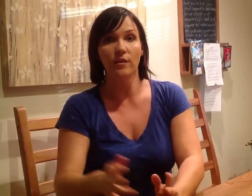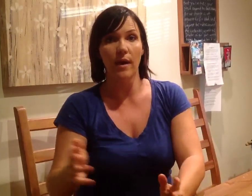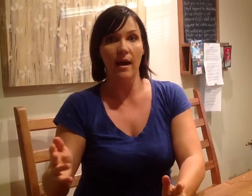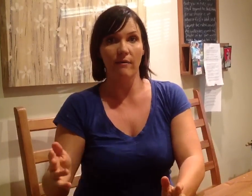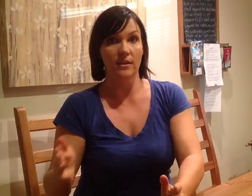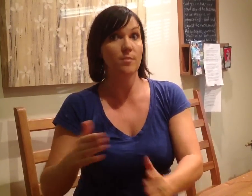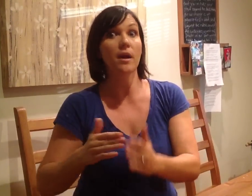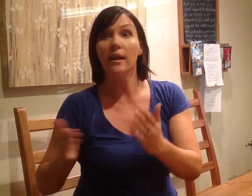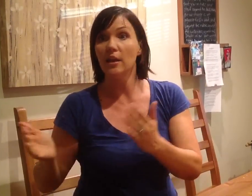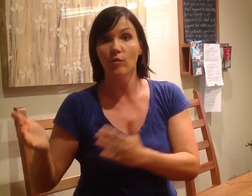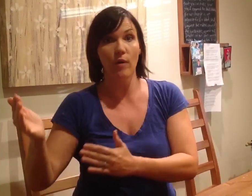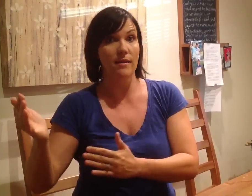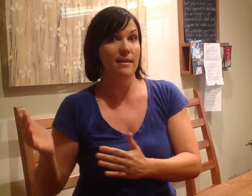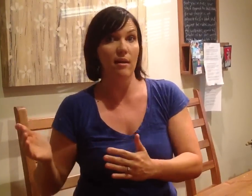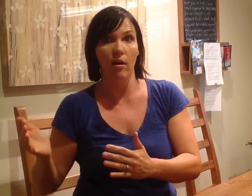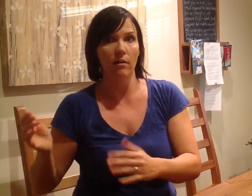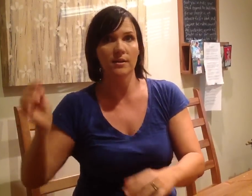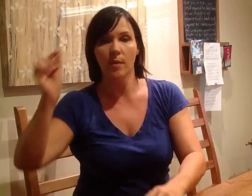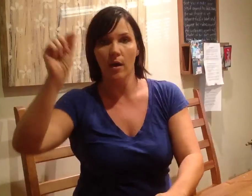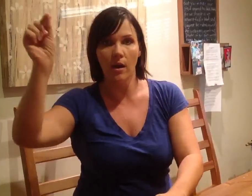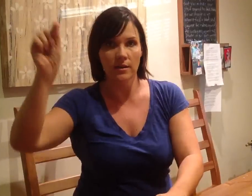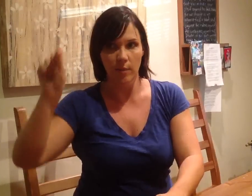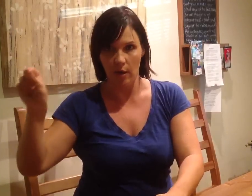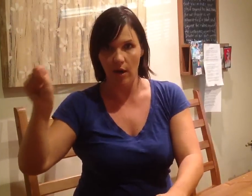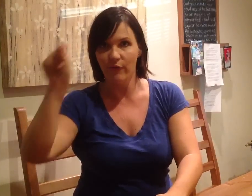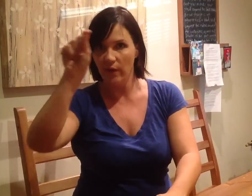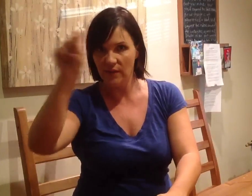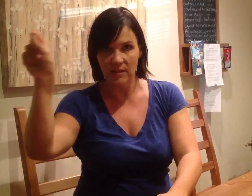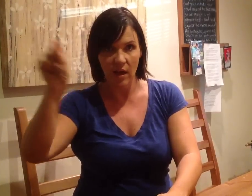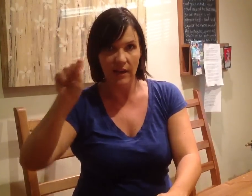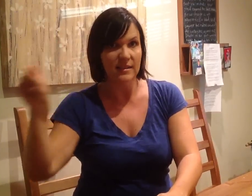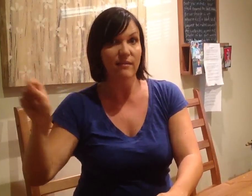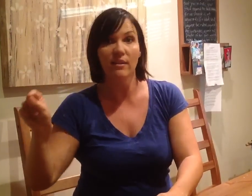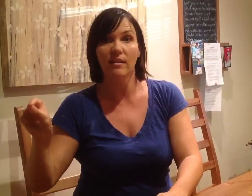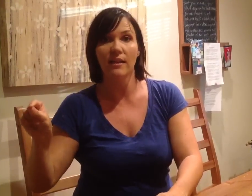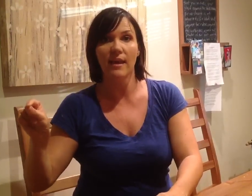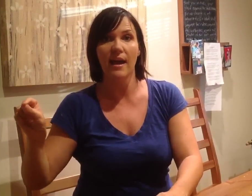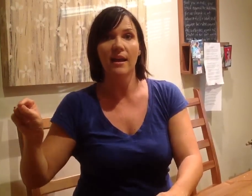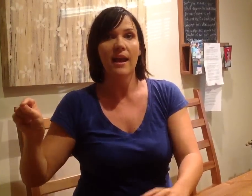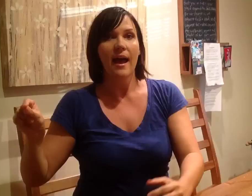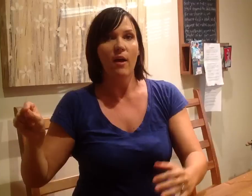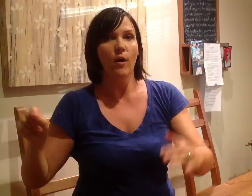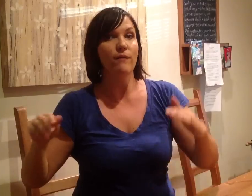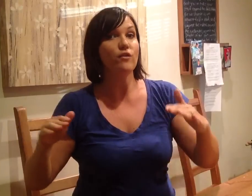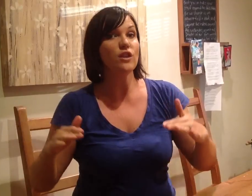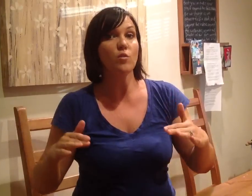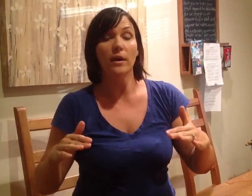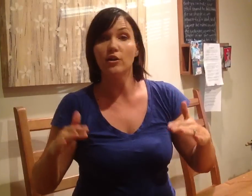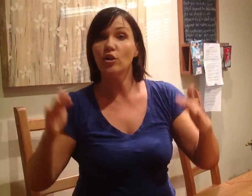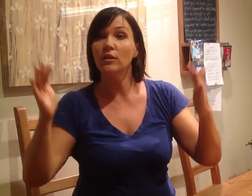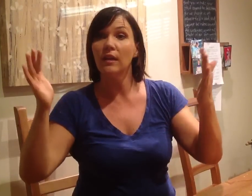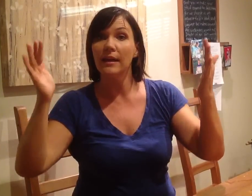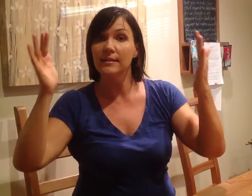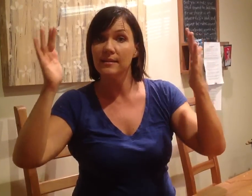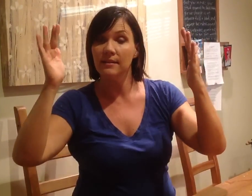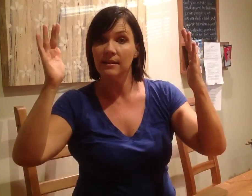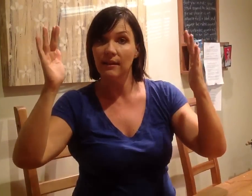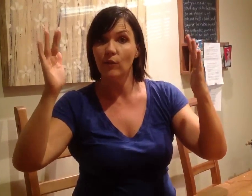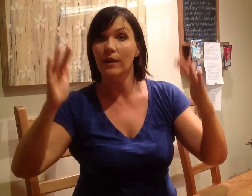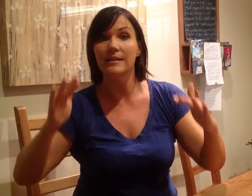you have a spotlight, you would write that all spot on, spot off on these lines, everything like that. Or if you just want to turn the lights, if you want to